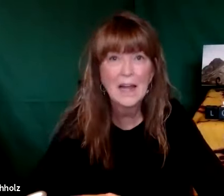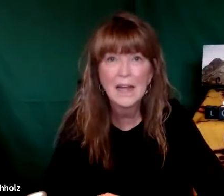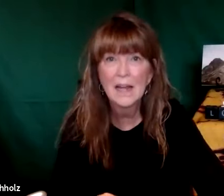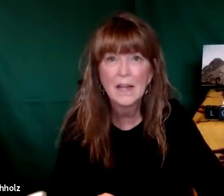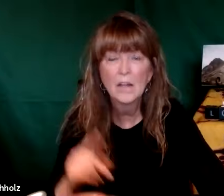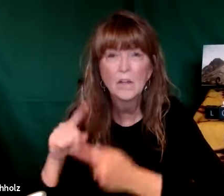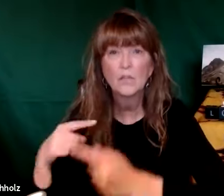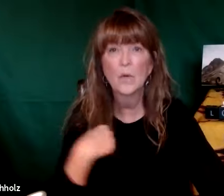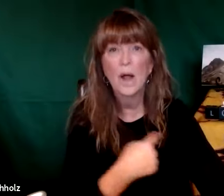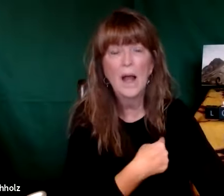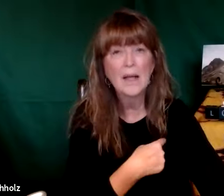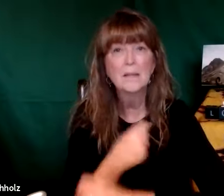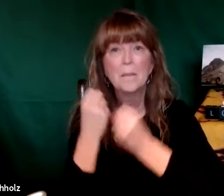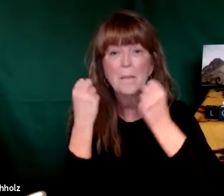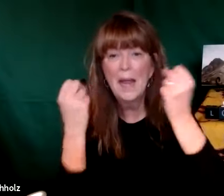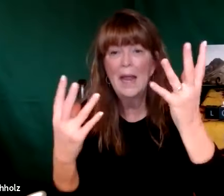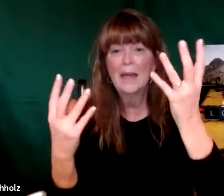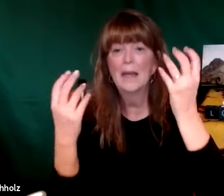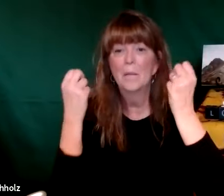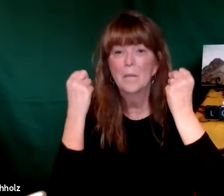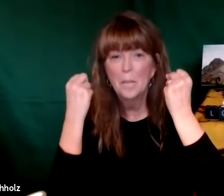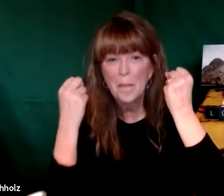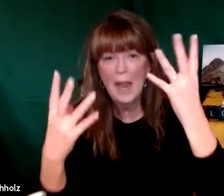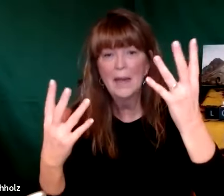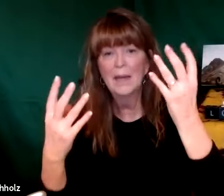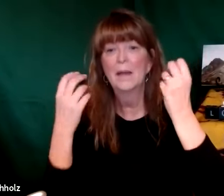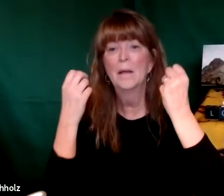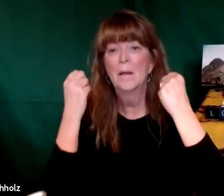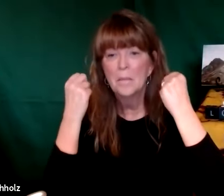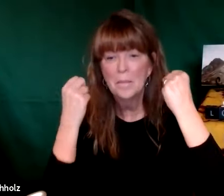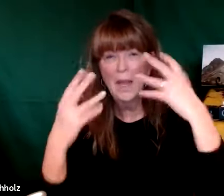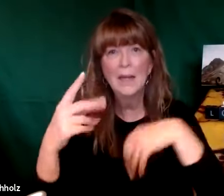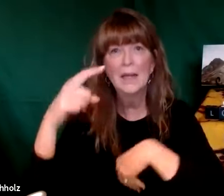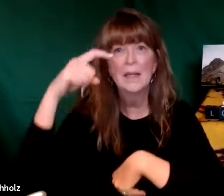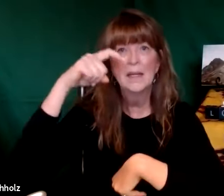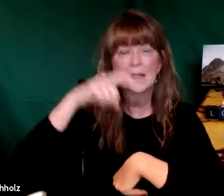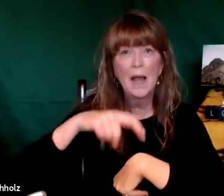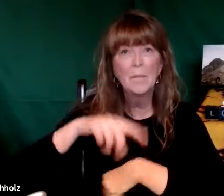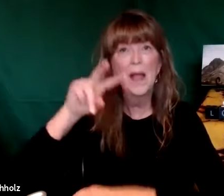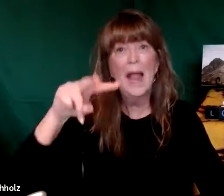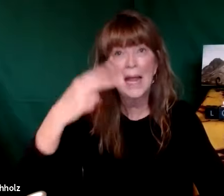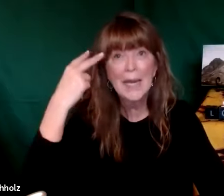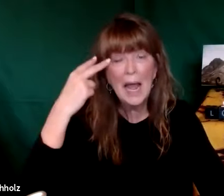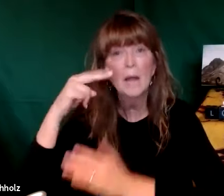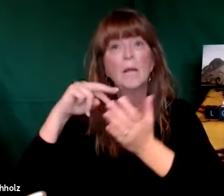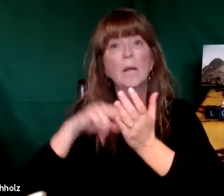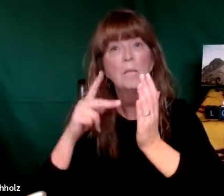God says hey look and God is calling out to us constantly